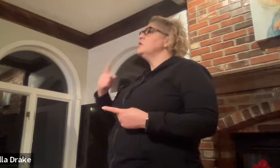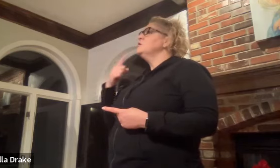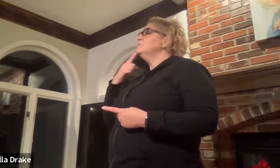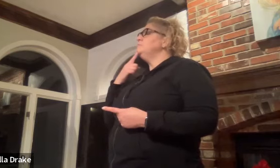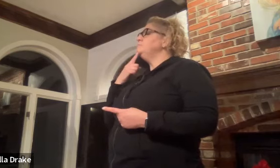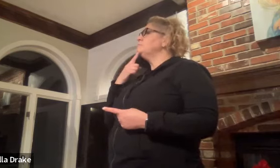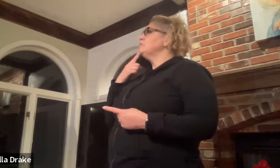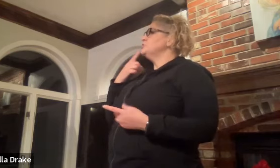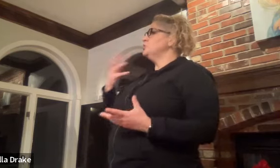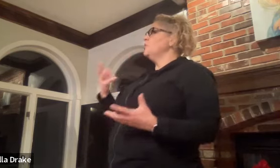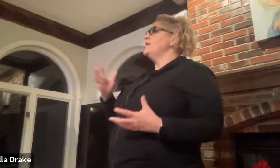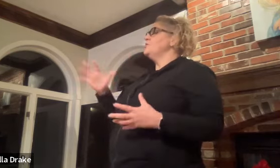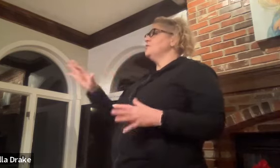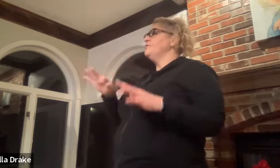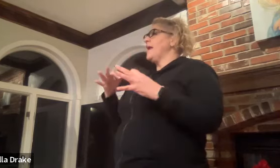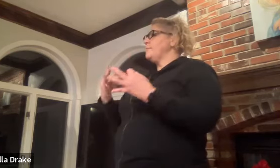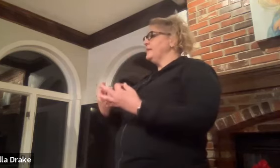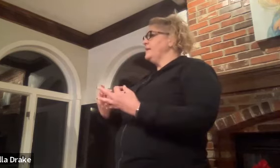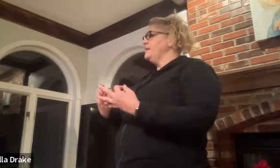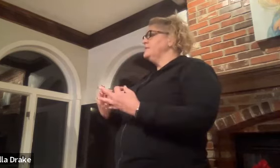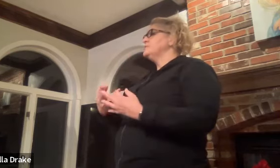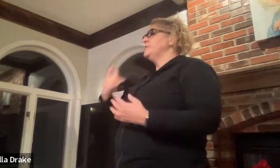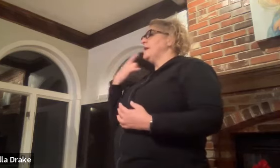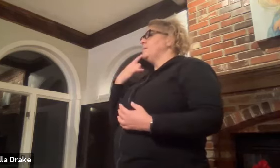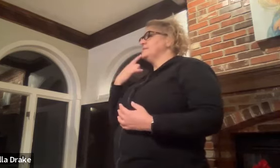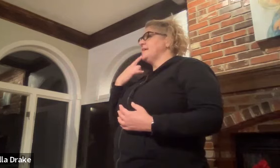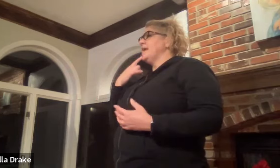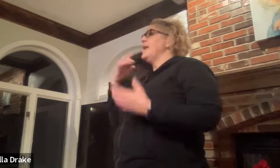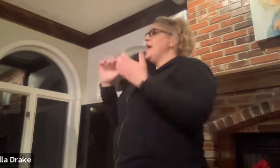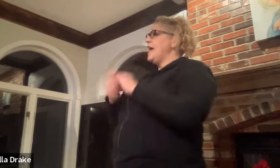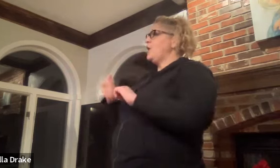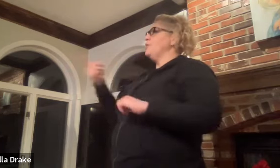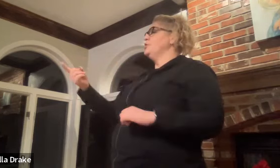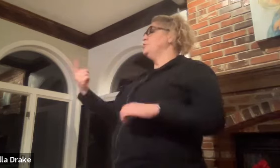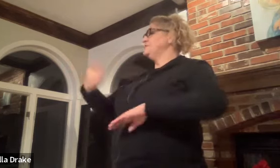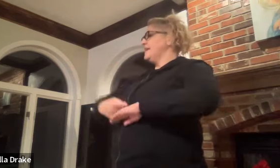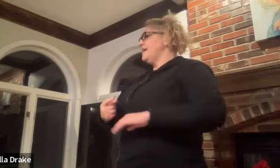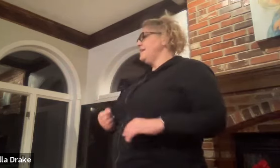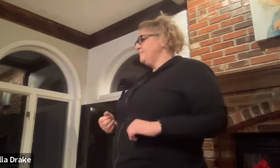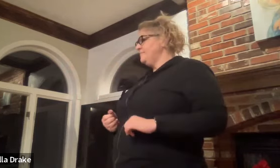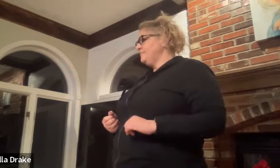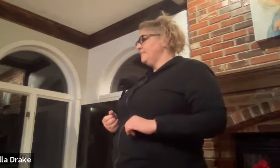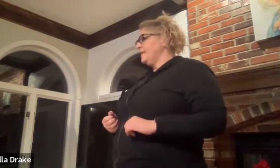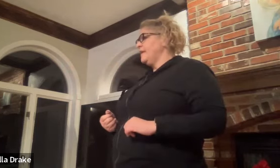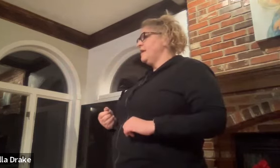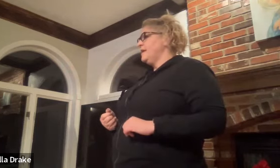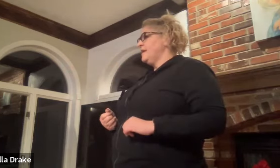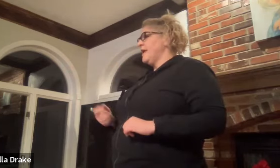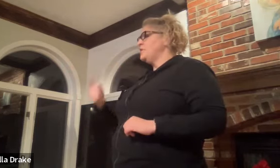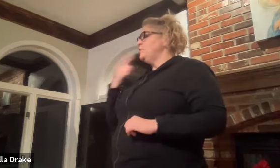do you want your family to be able to say how are you today and you